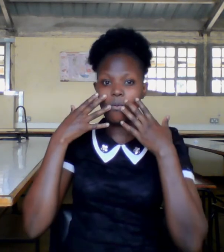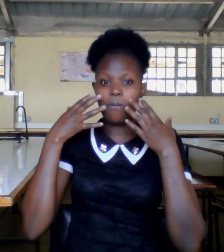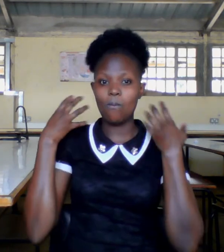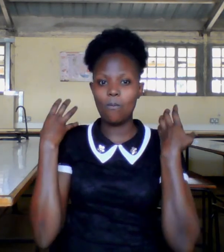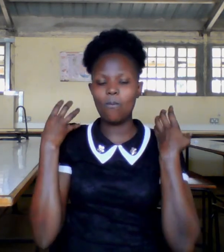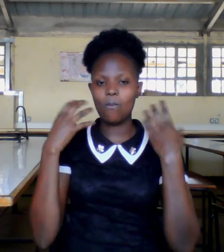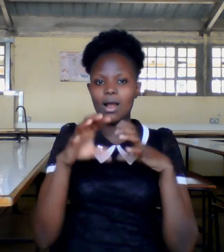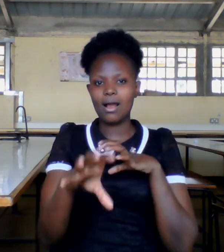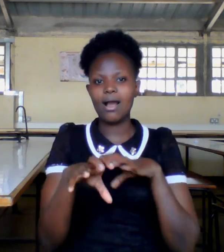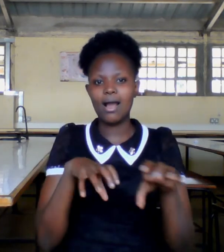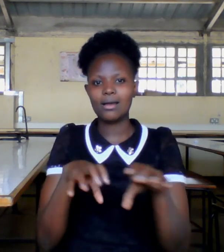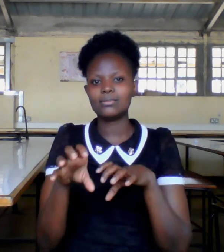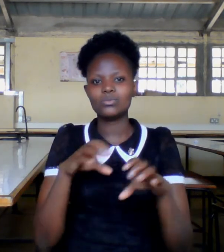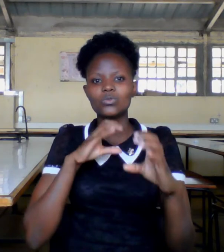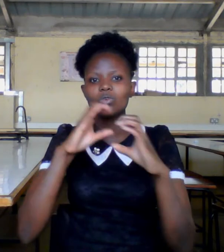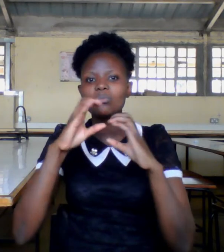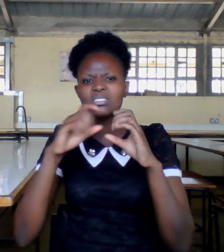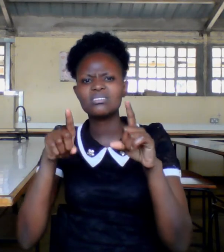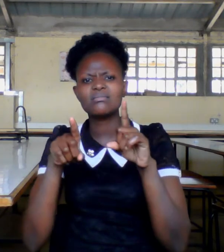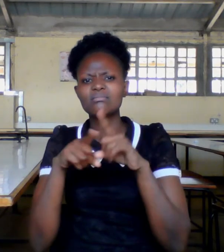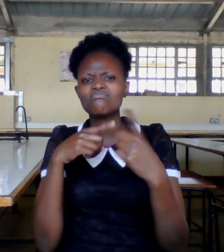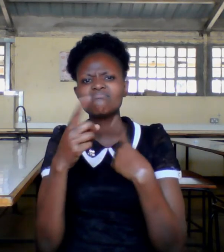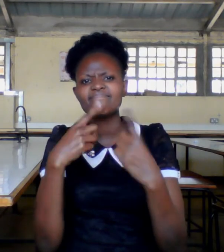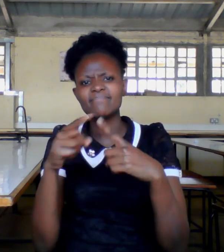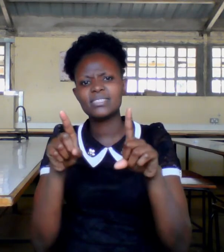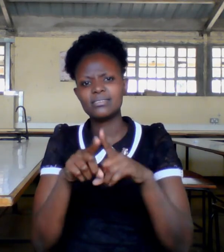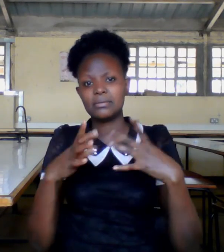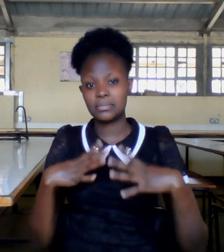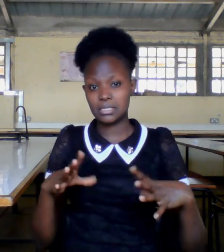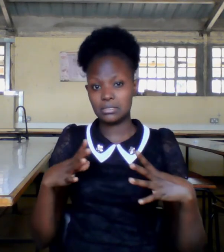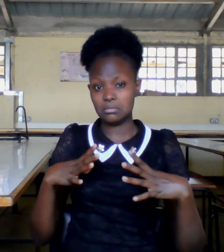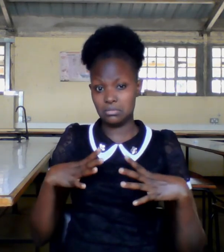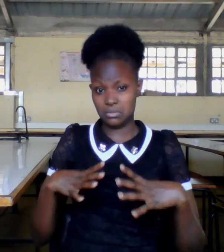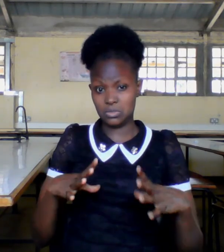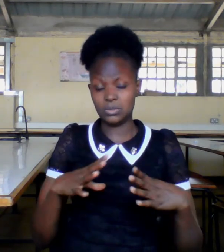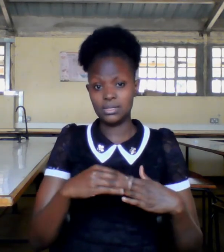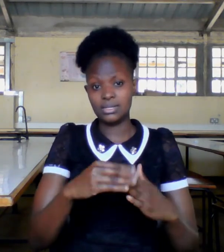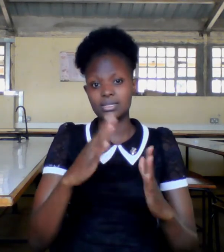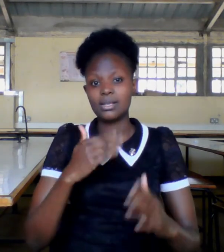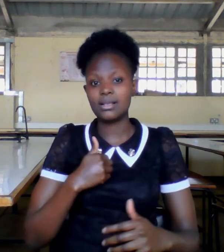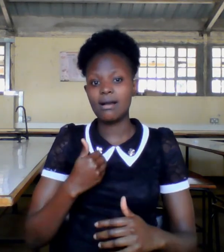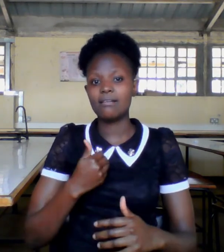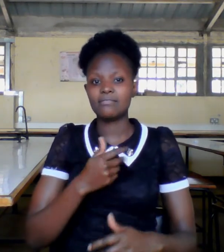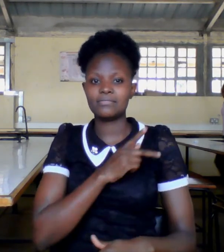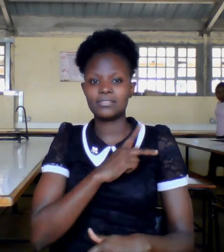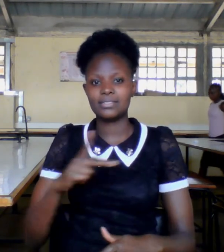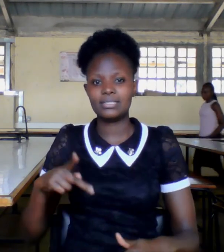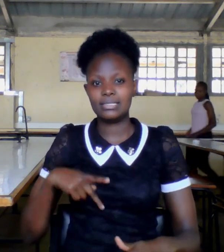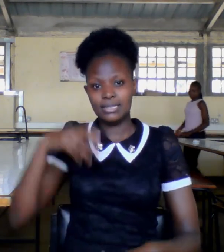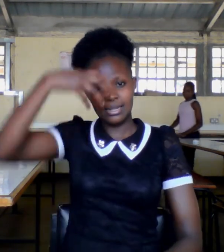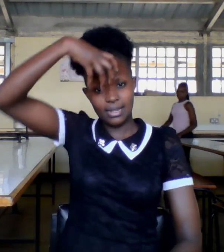great talk. This is great talk.